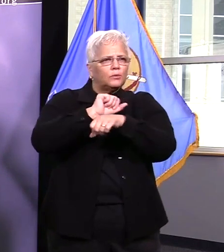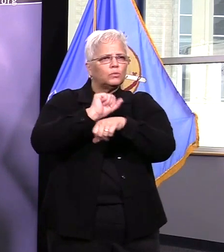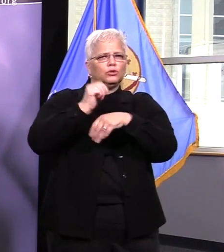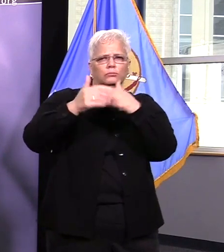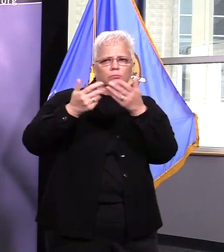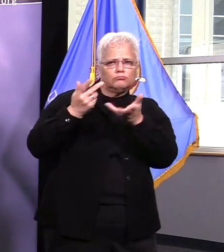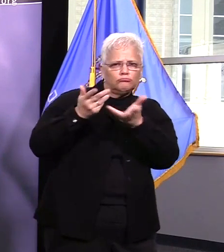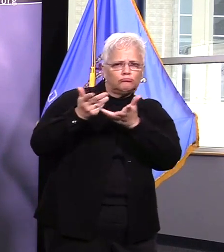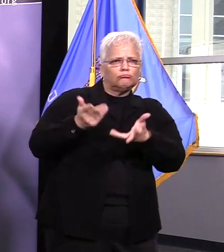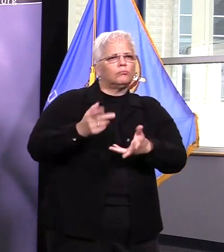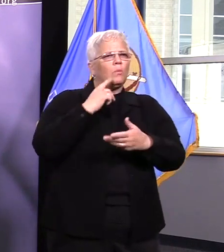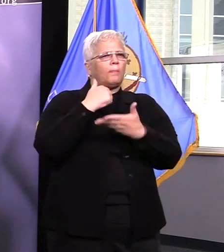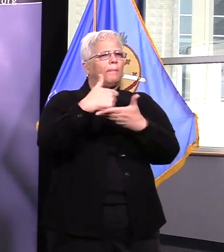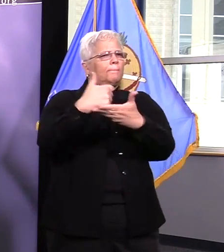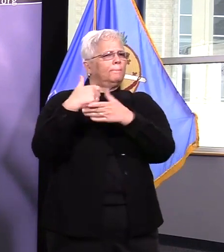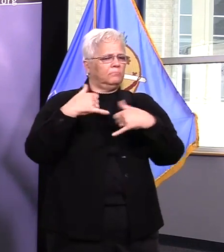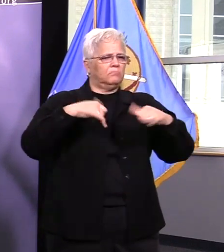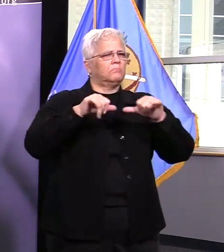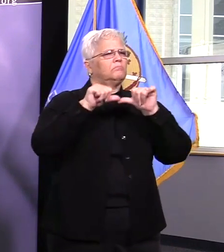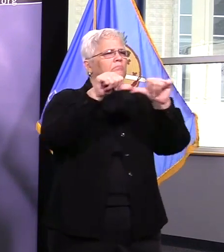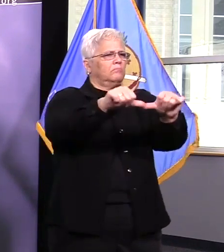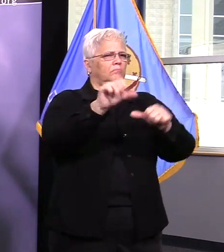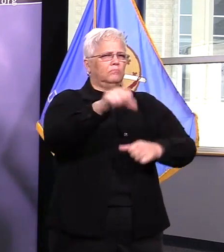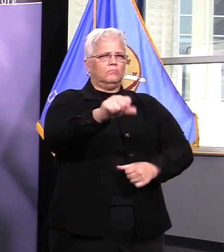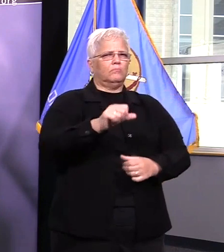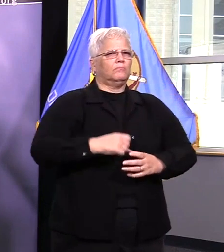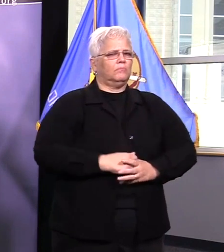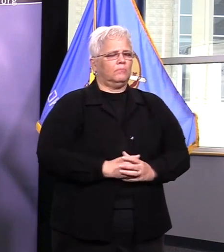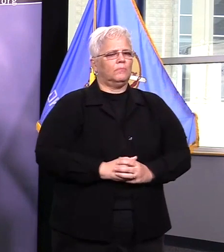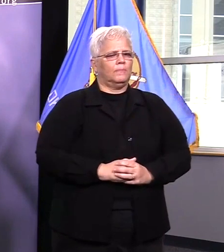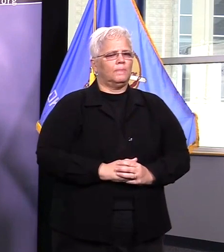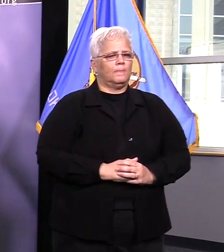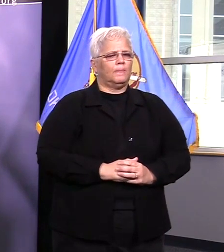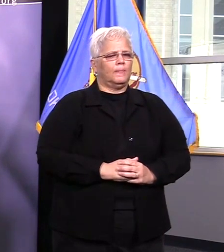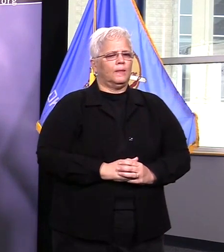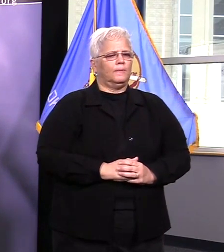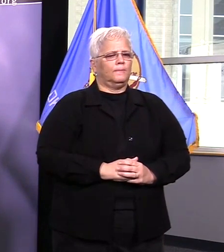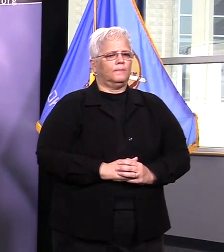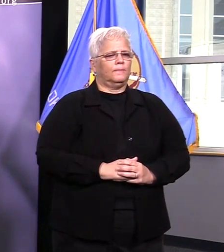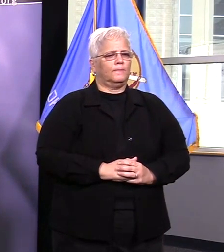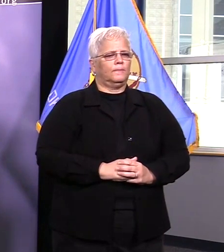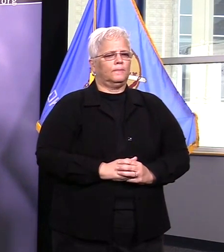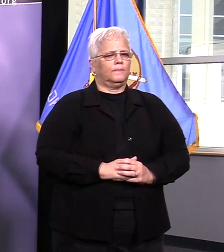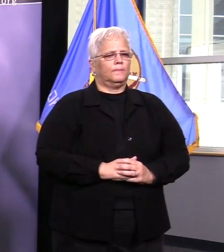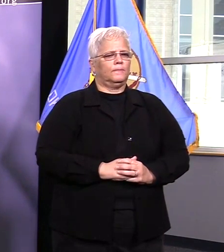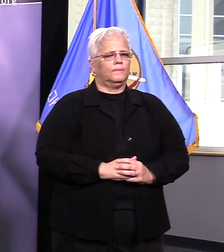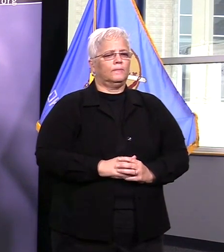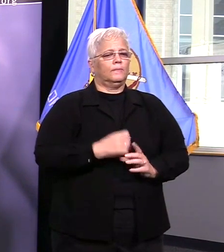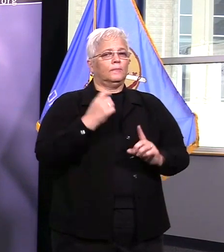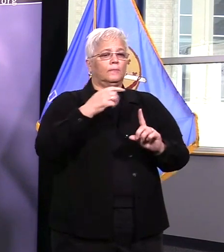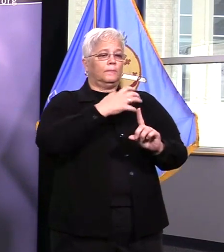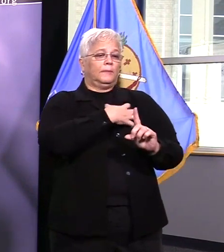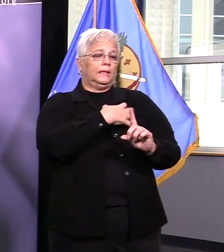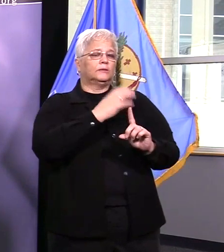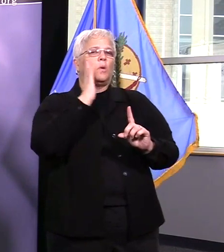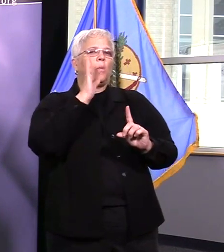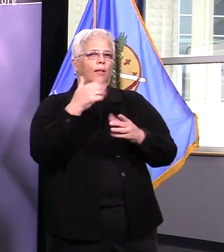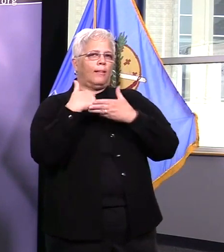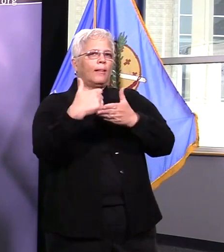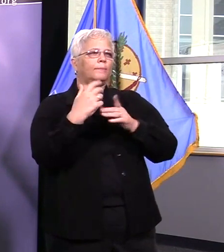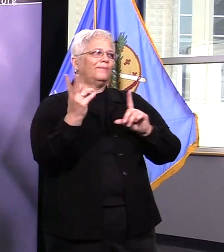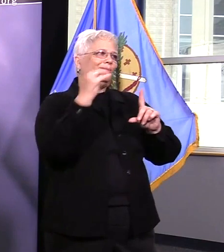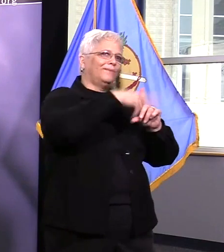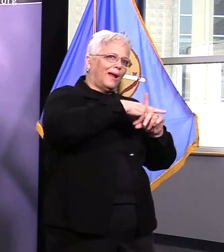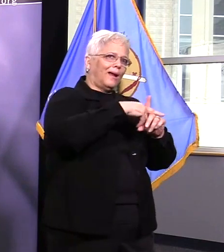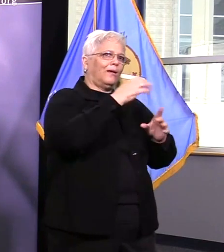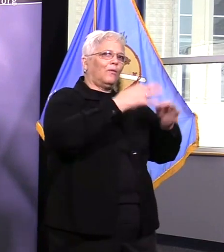to the sheriff's office so that the process of serving the defendant may begin remember the domestic violence victims may still call the safety center